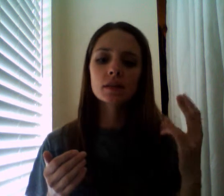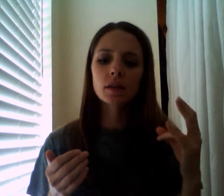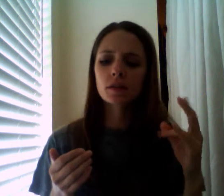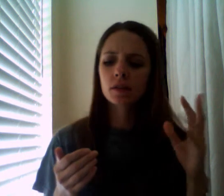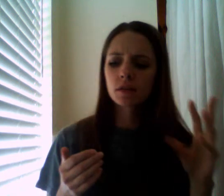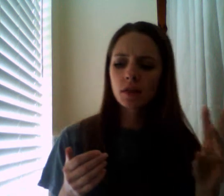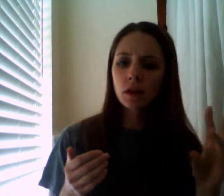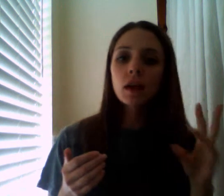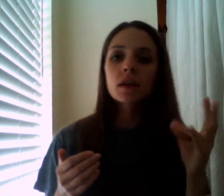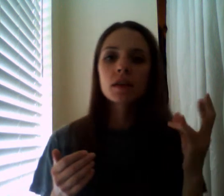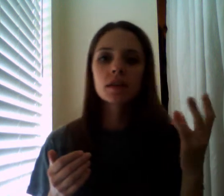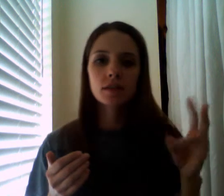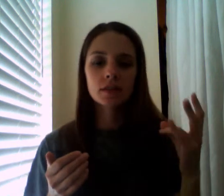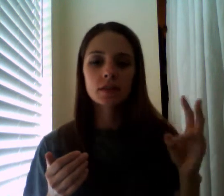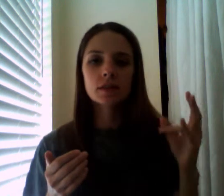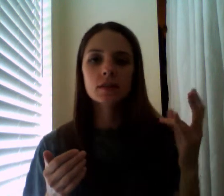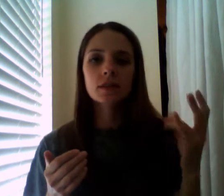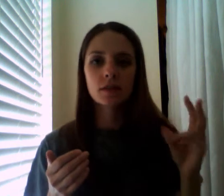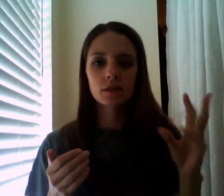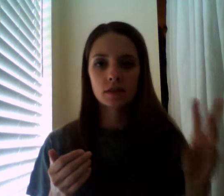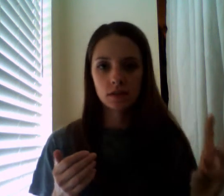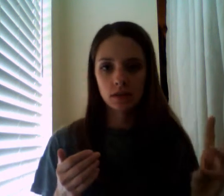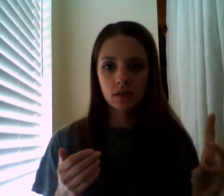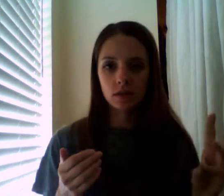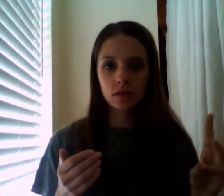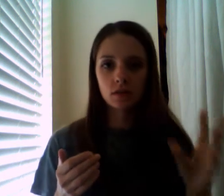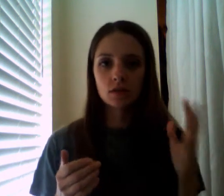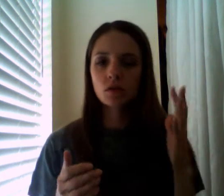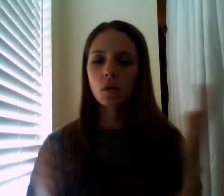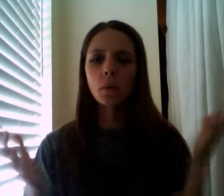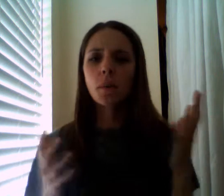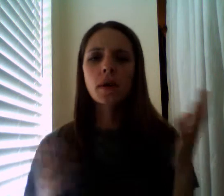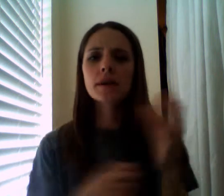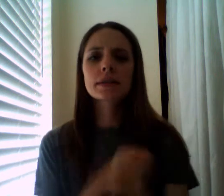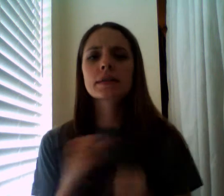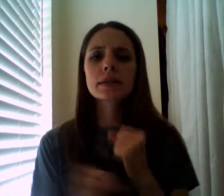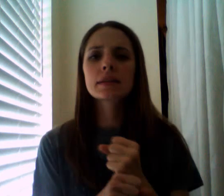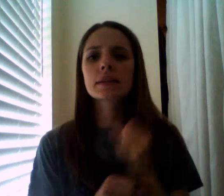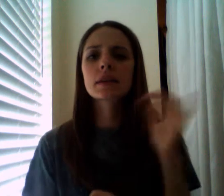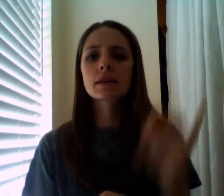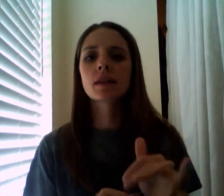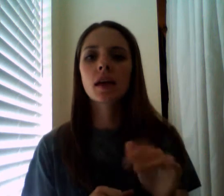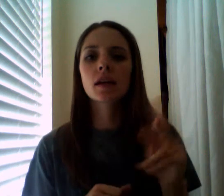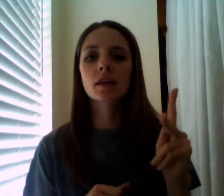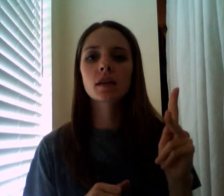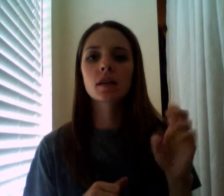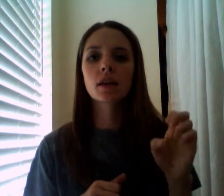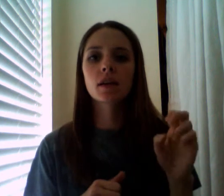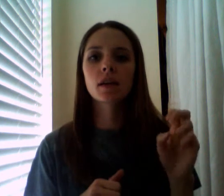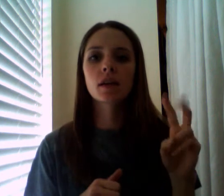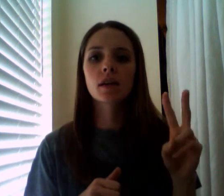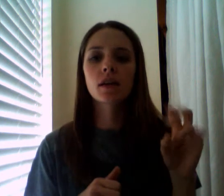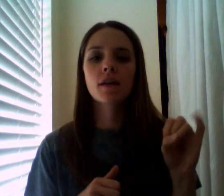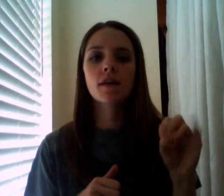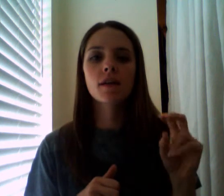so what time of year is it in New England what season Kevin winter okay so they had not only